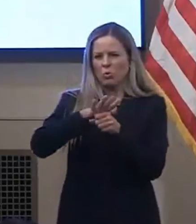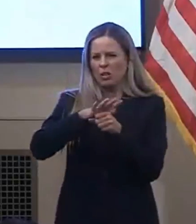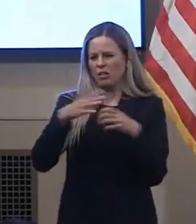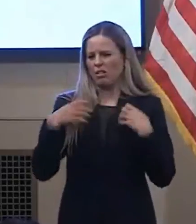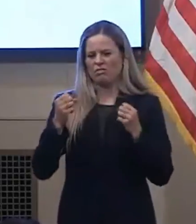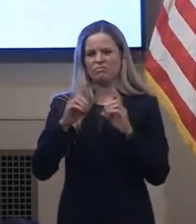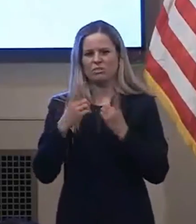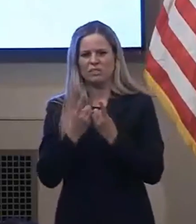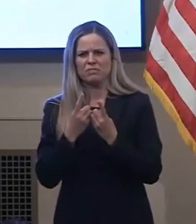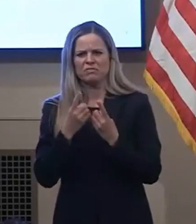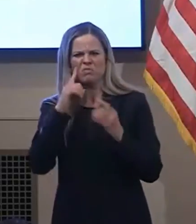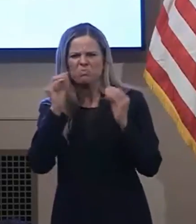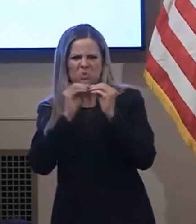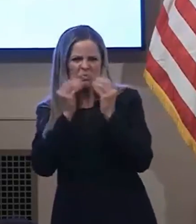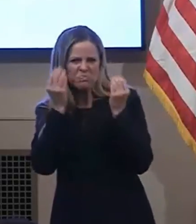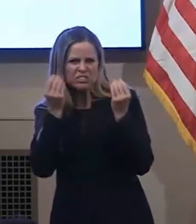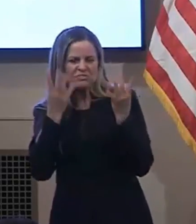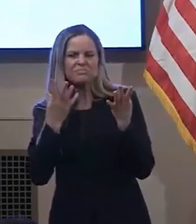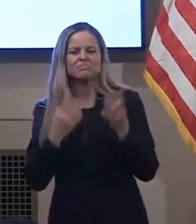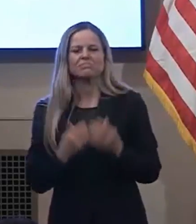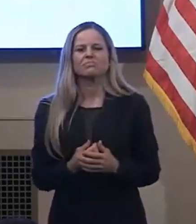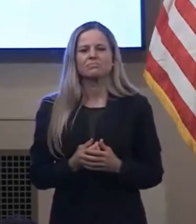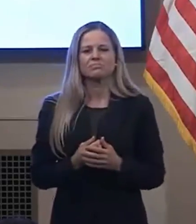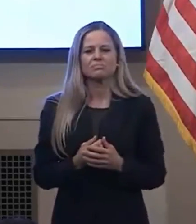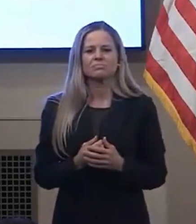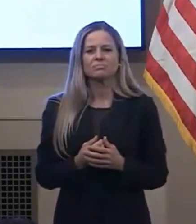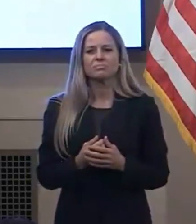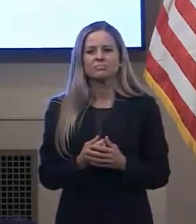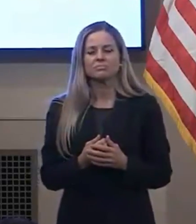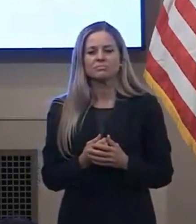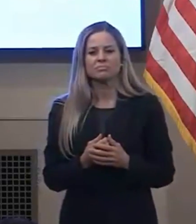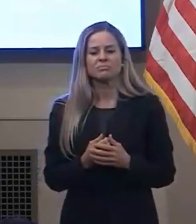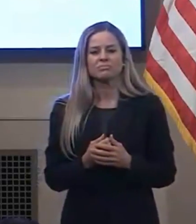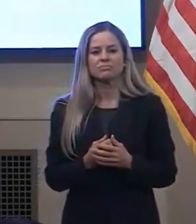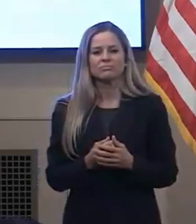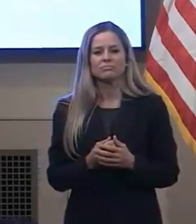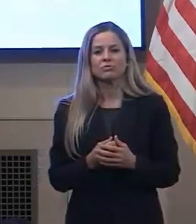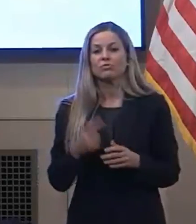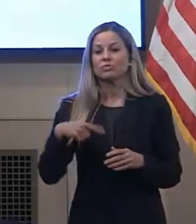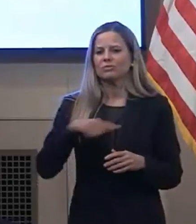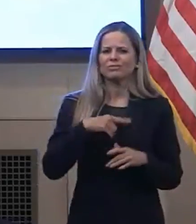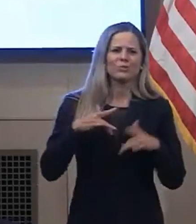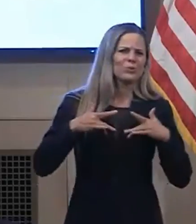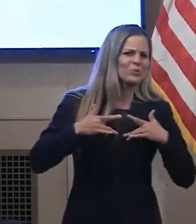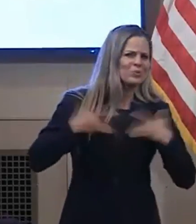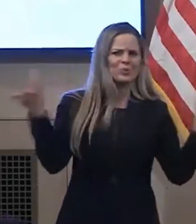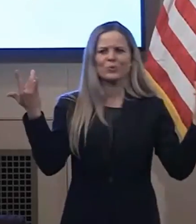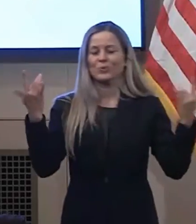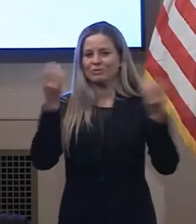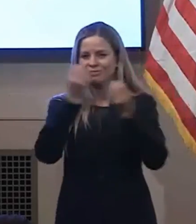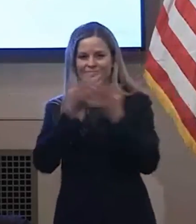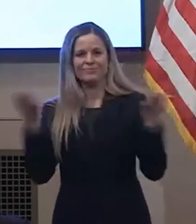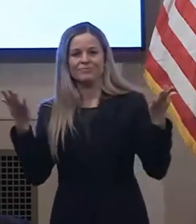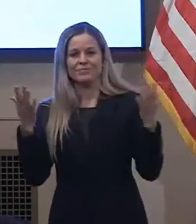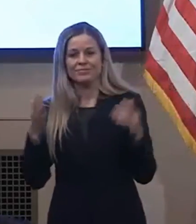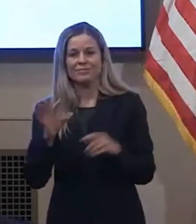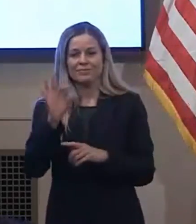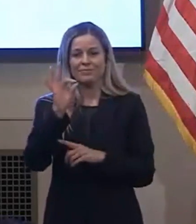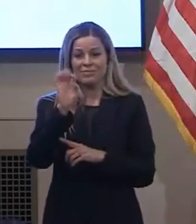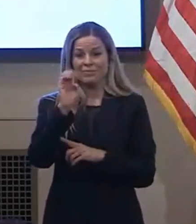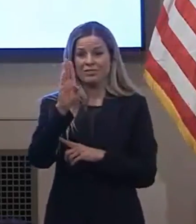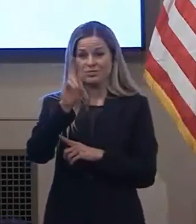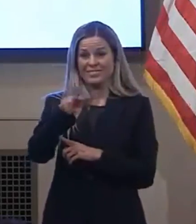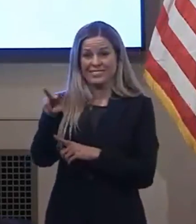As a result of our progress and increased vaccine supply, we're happy to announce that starting February 22nd, we plan to start